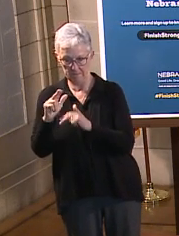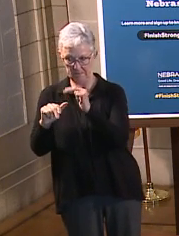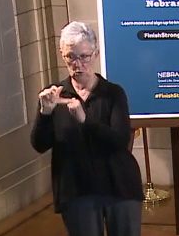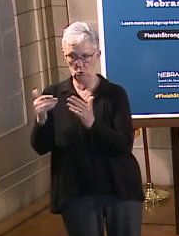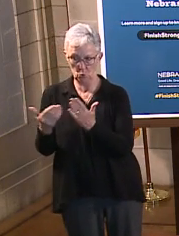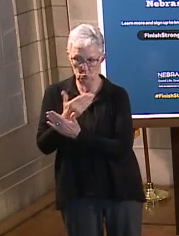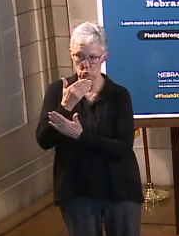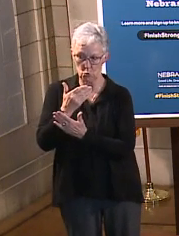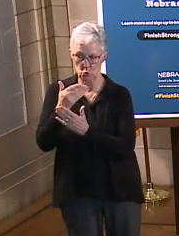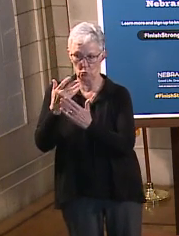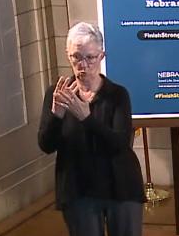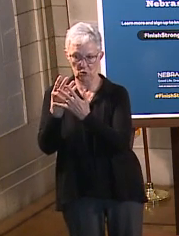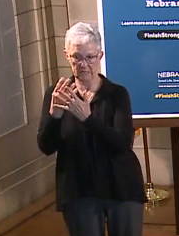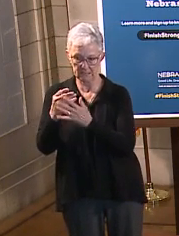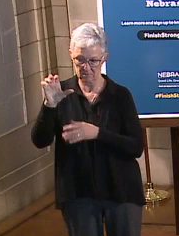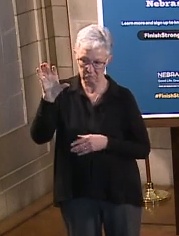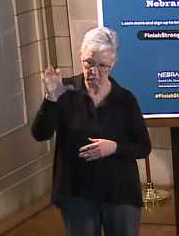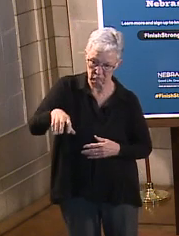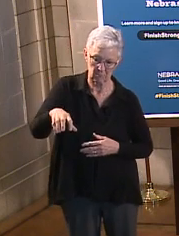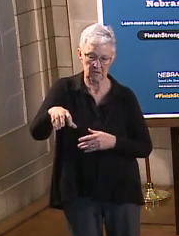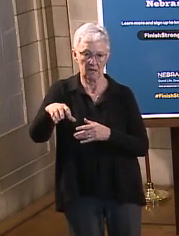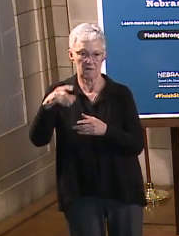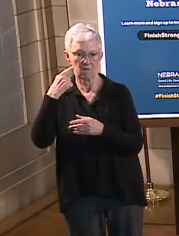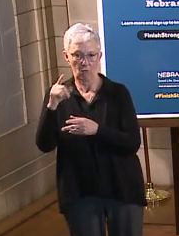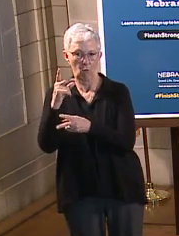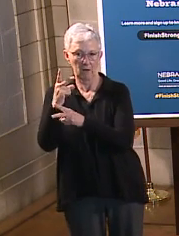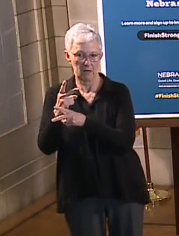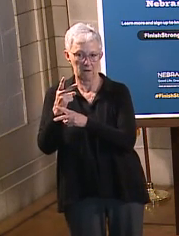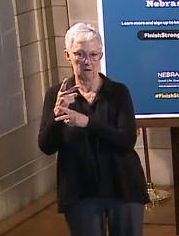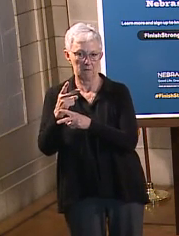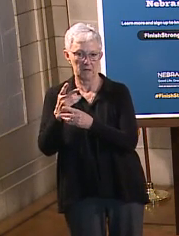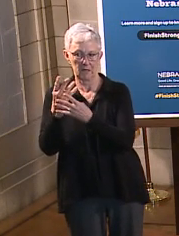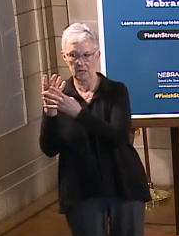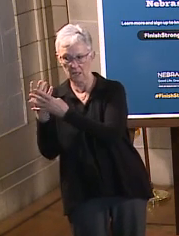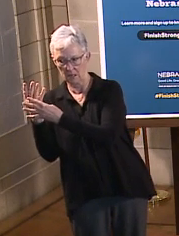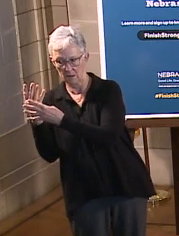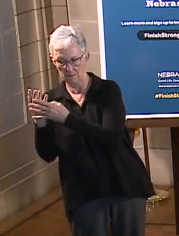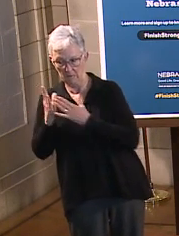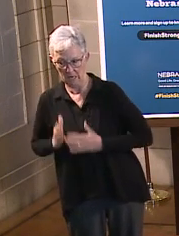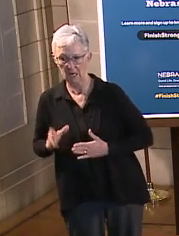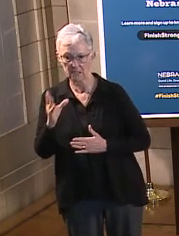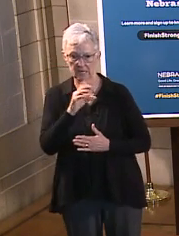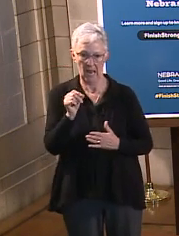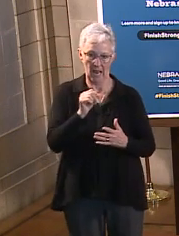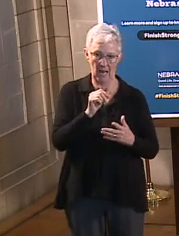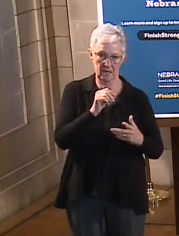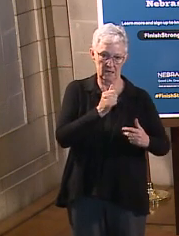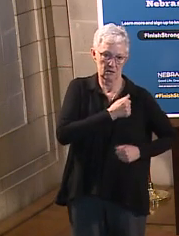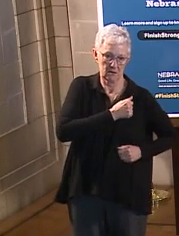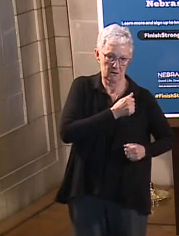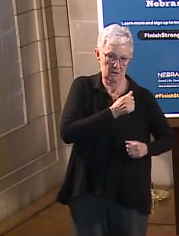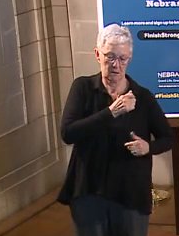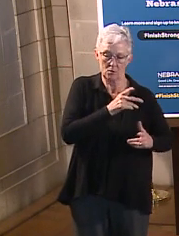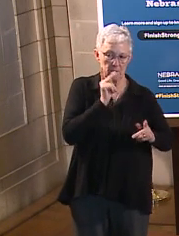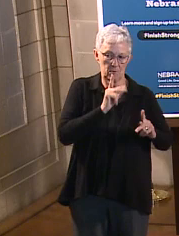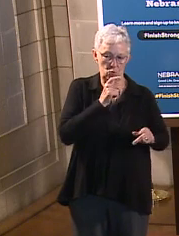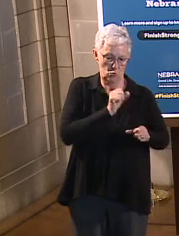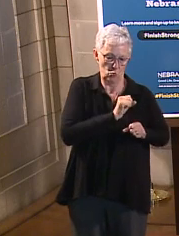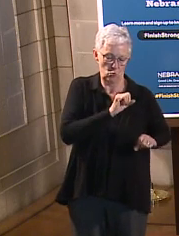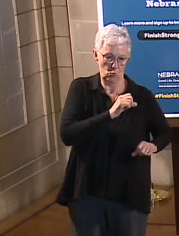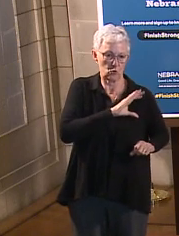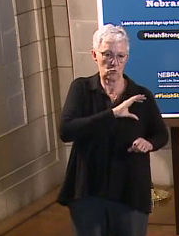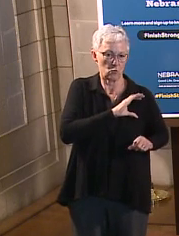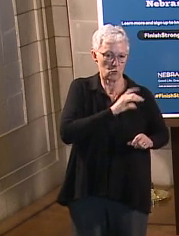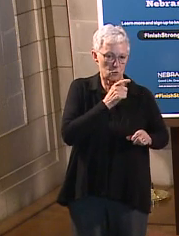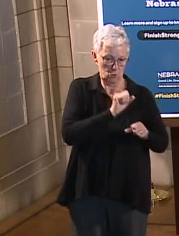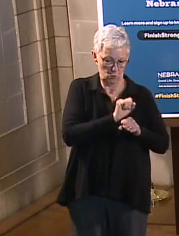also help keep our inmates and correctional officers safer? So we've recommended building replacement that will allow